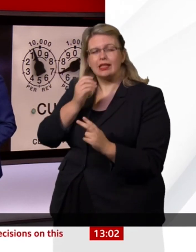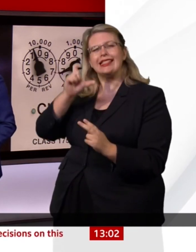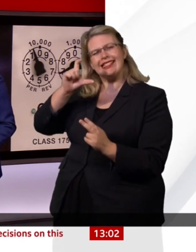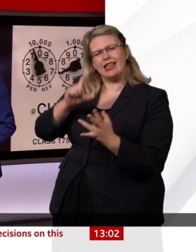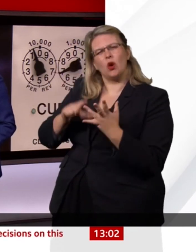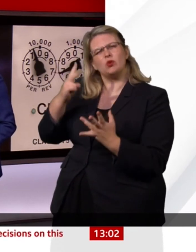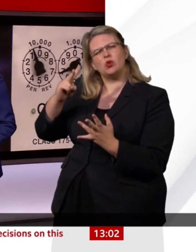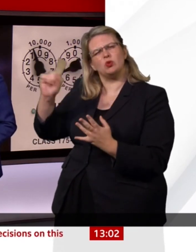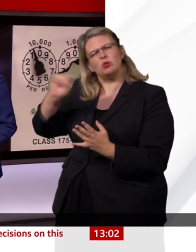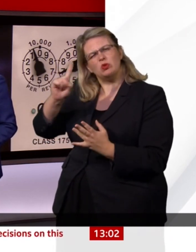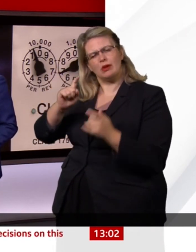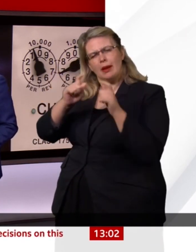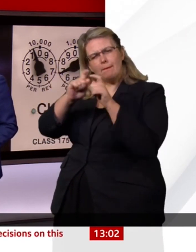before slaughter. Spiralling.